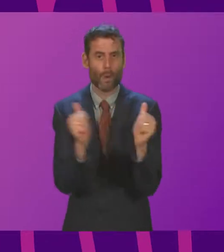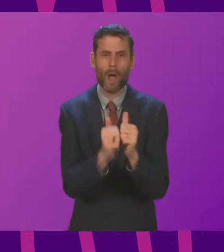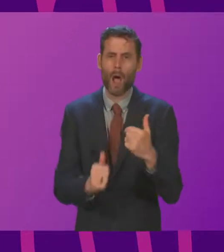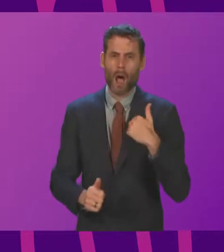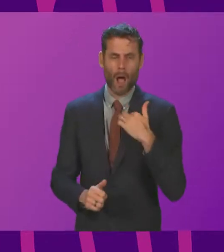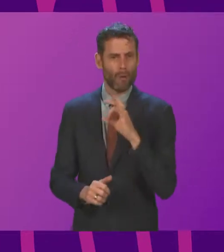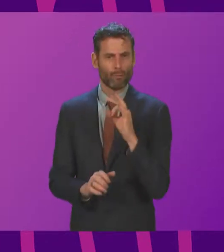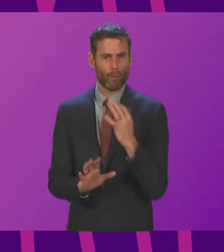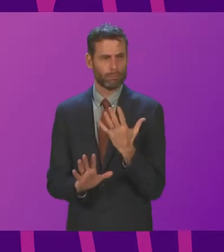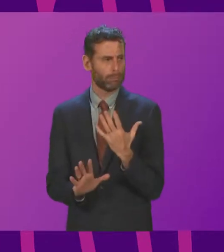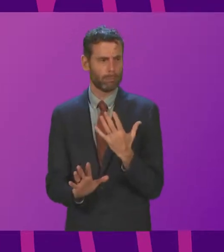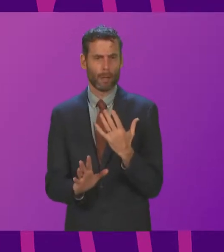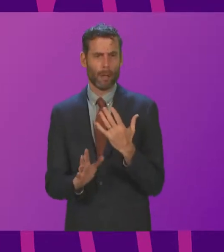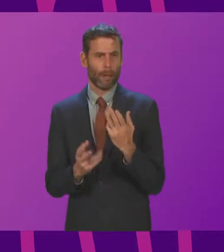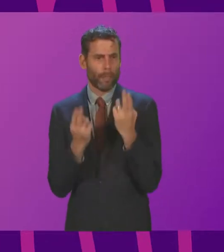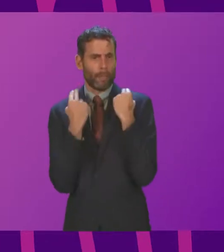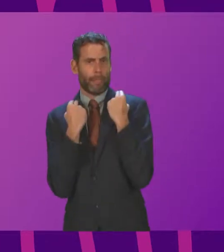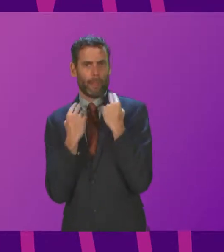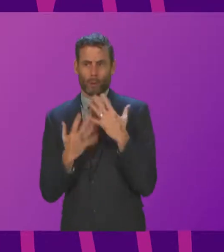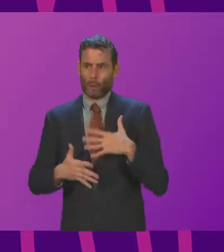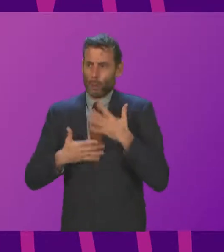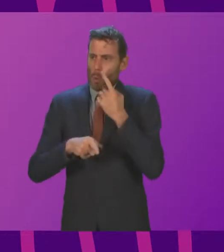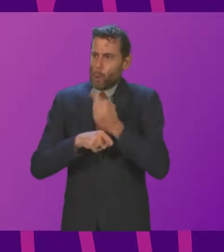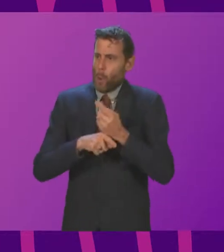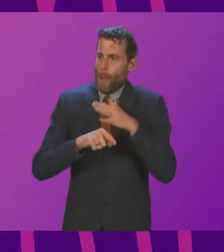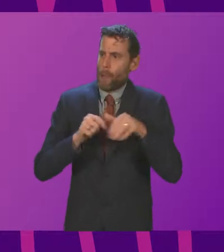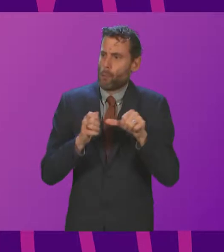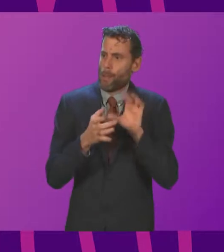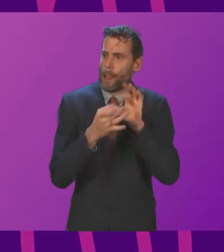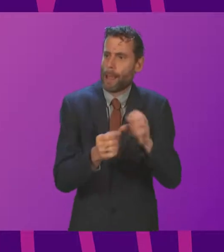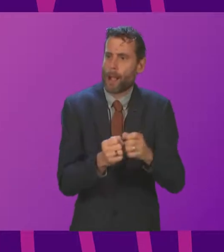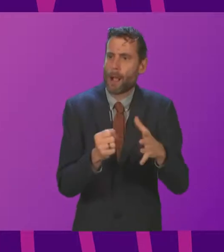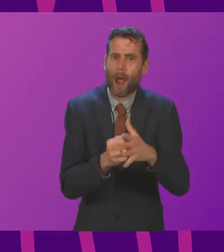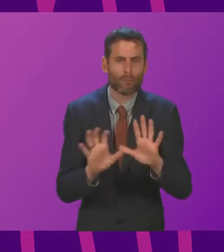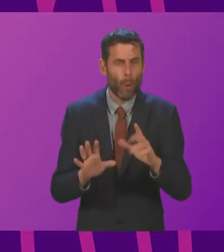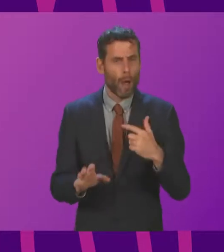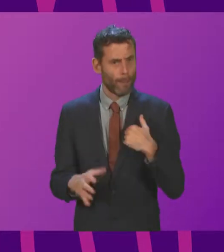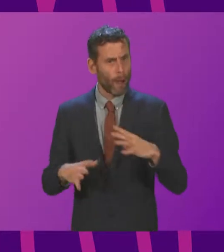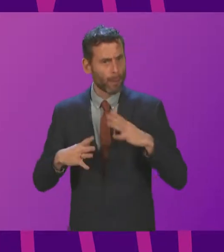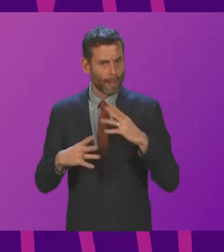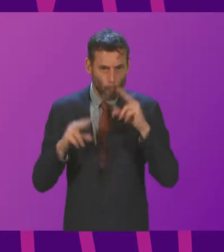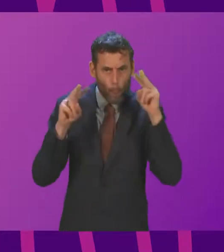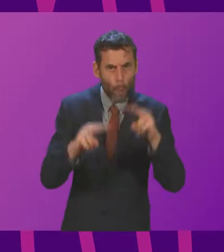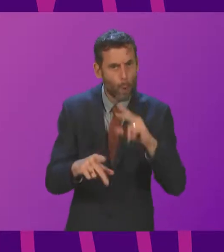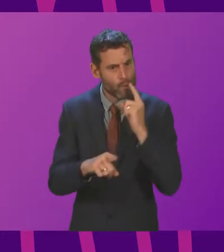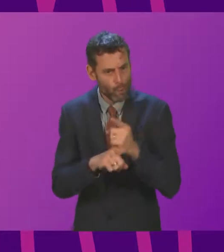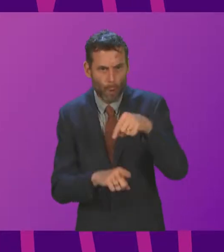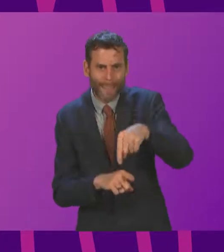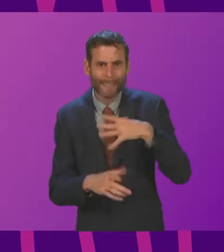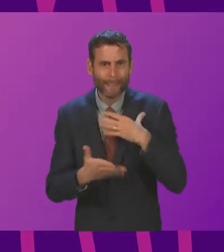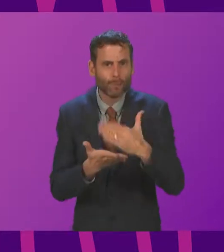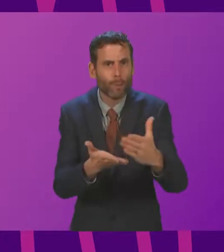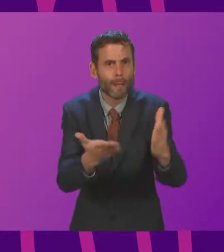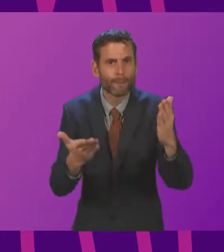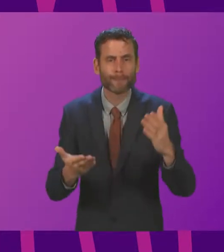from the problems and the challenges that cities like Glasgow, because Glasgow is not unique here, faces in the times that we live through